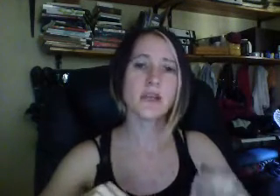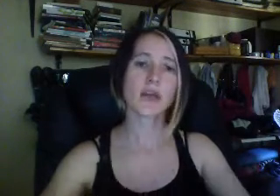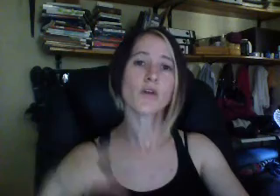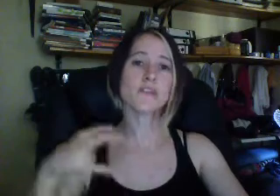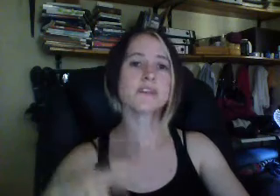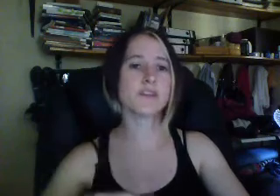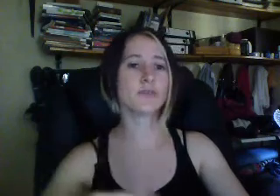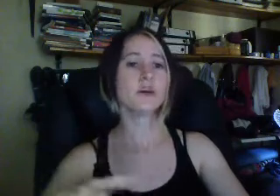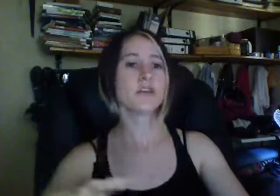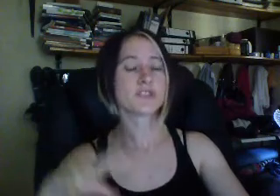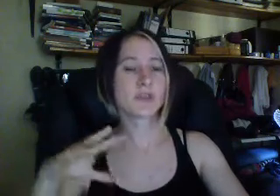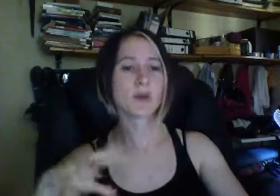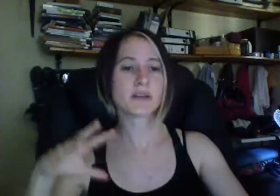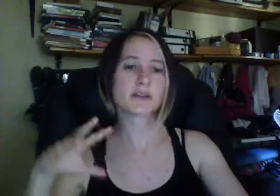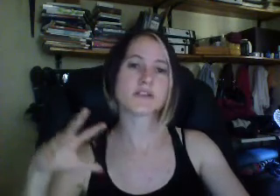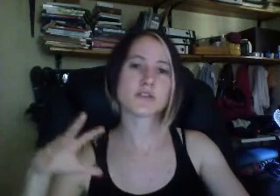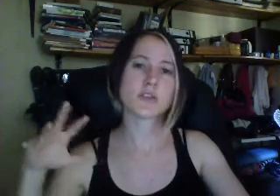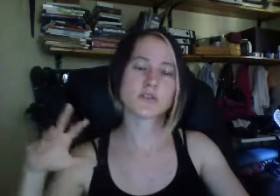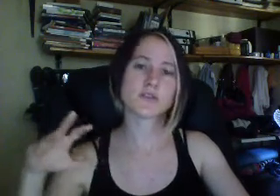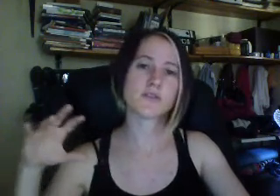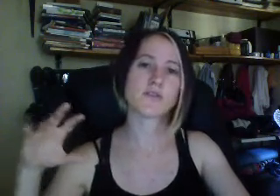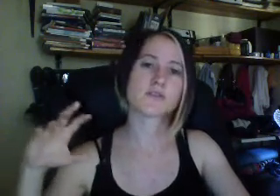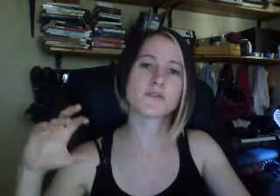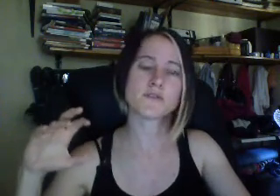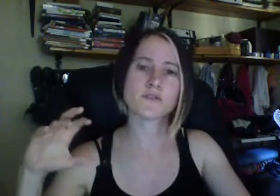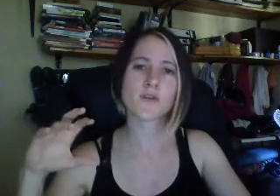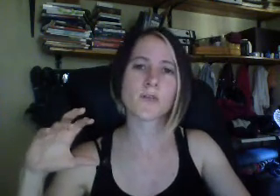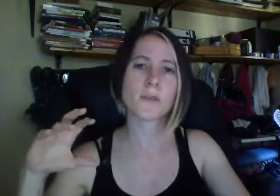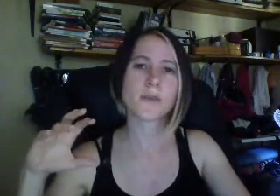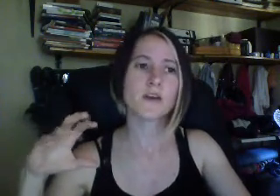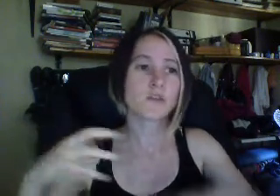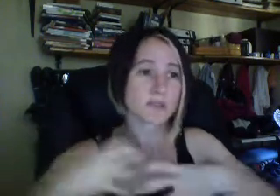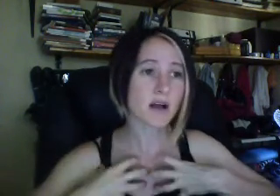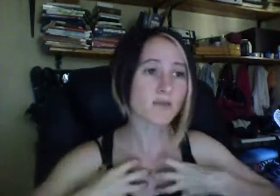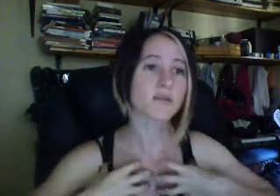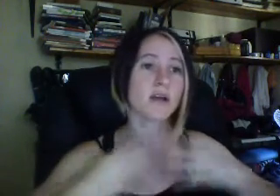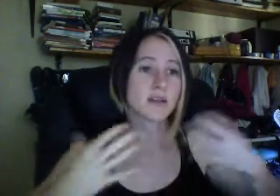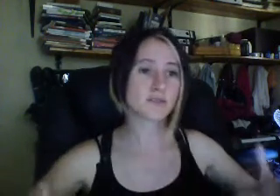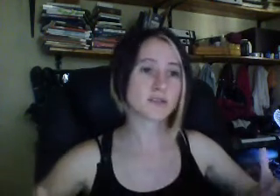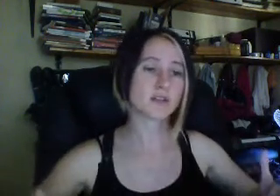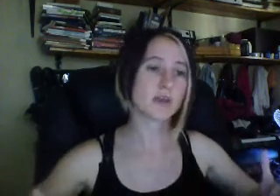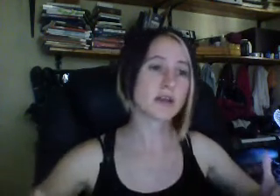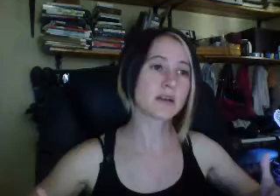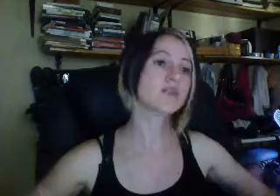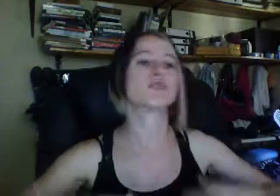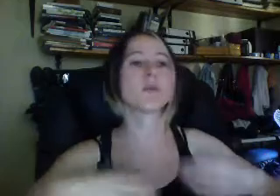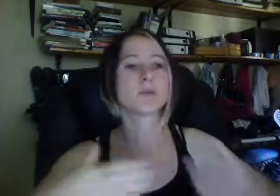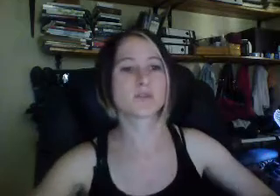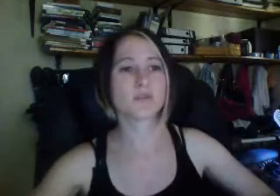And obviously then you separate and disassociate yourself further and further from yourself as a physical being to be able to